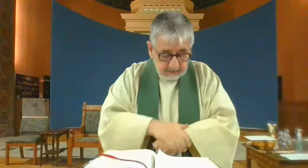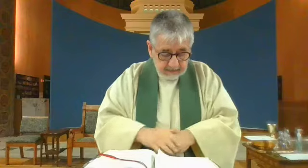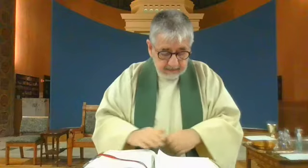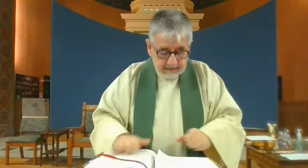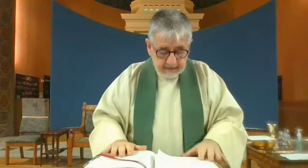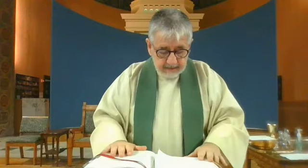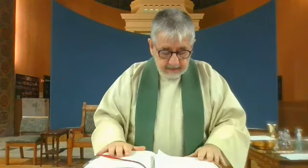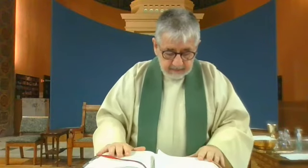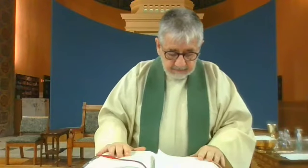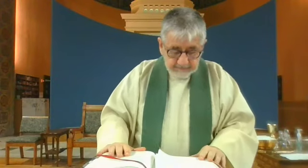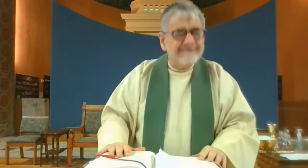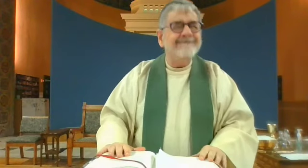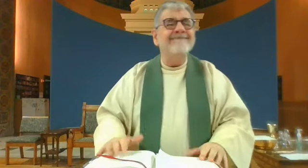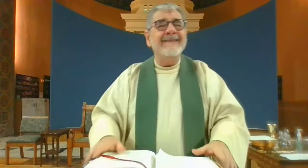will always be full.